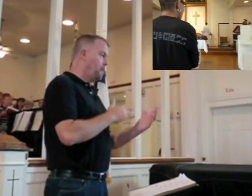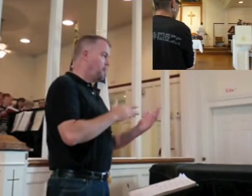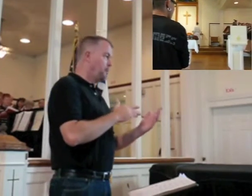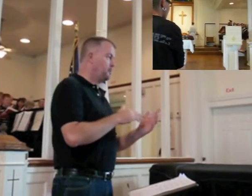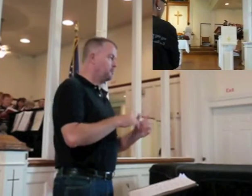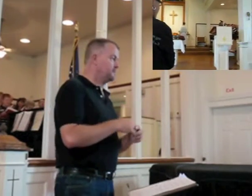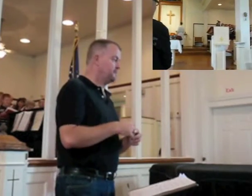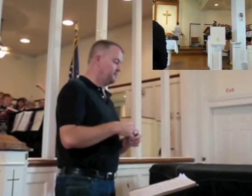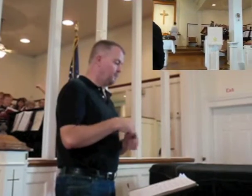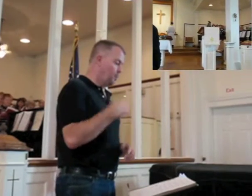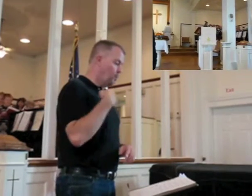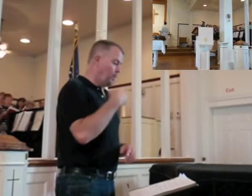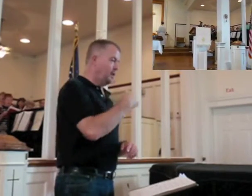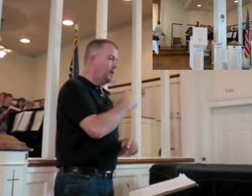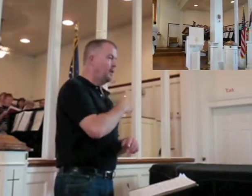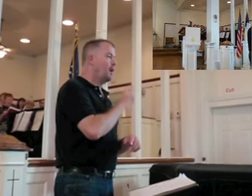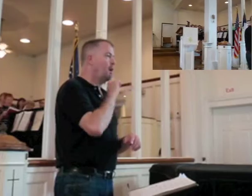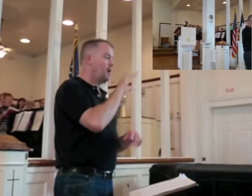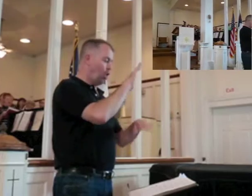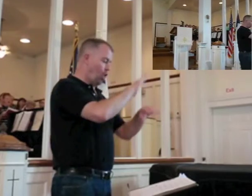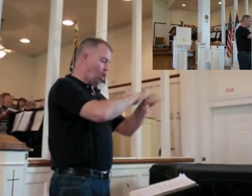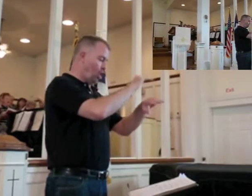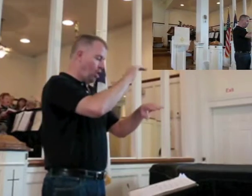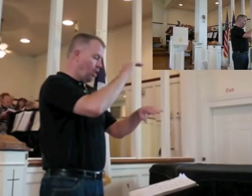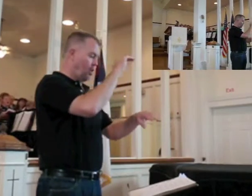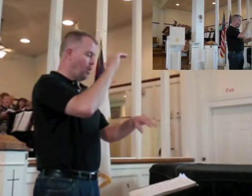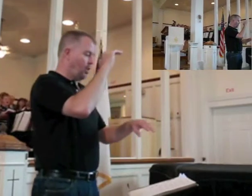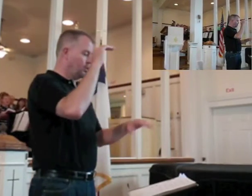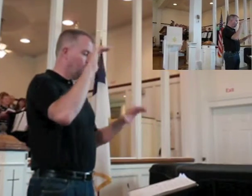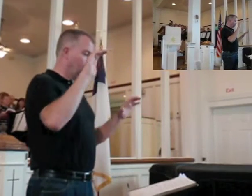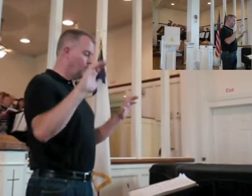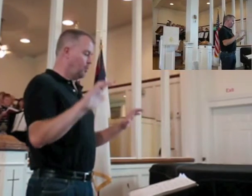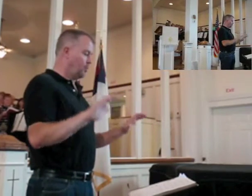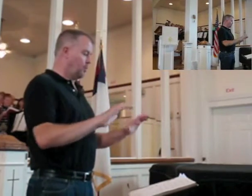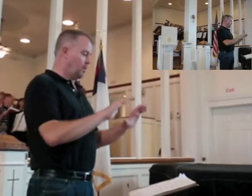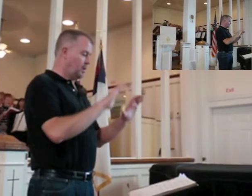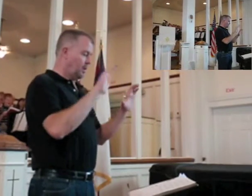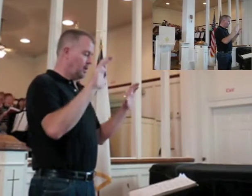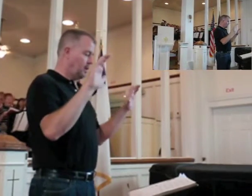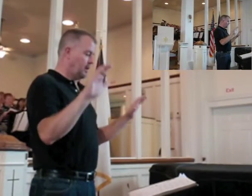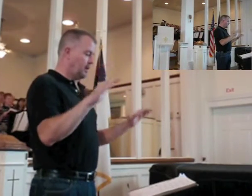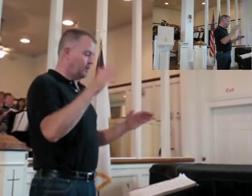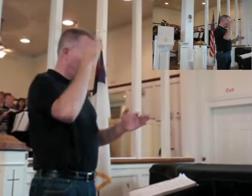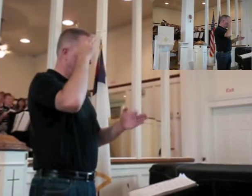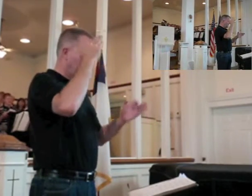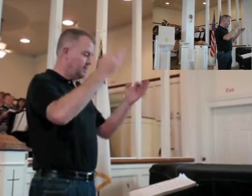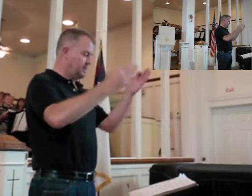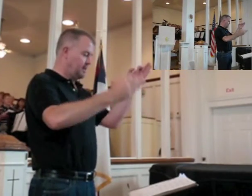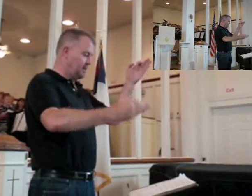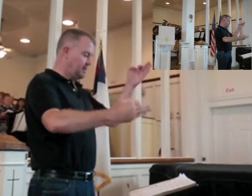We are called to love